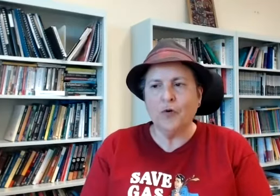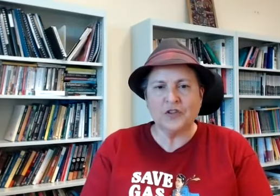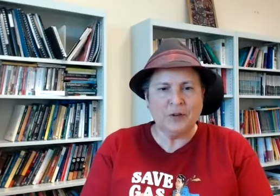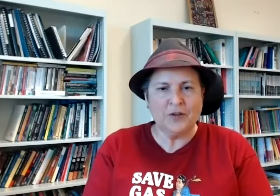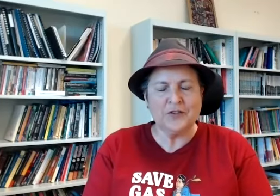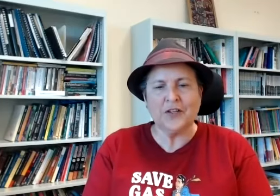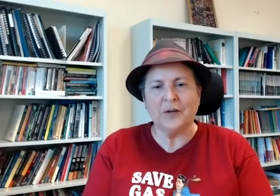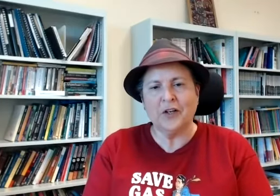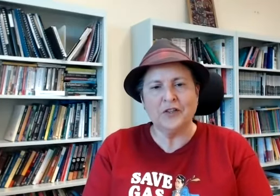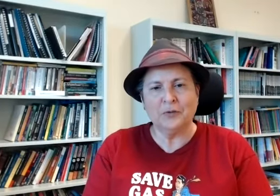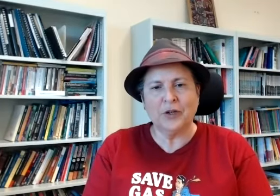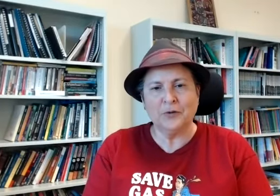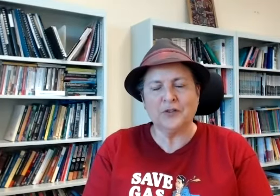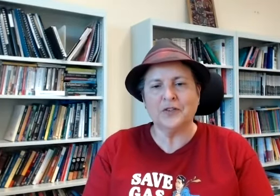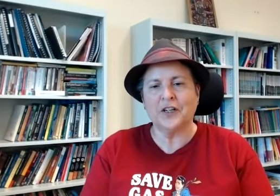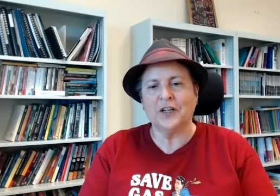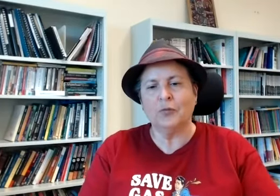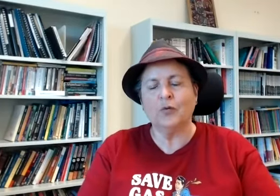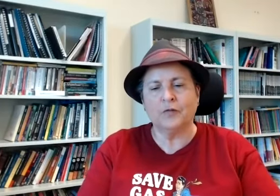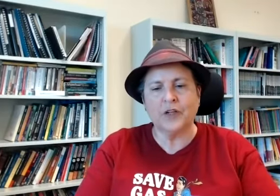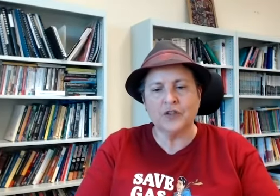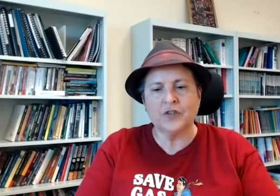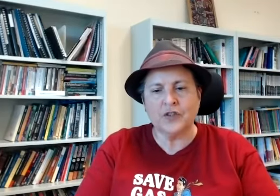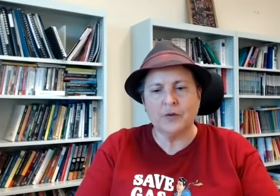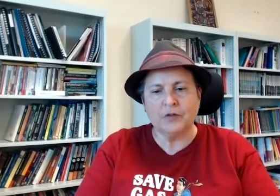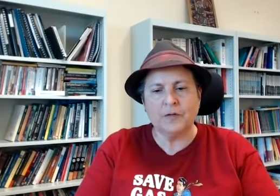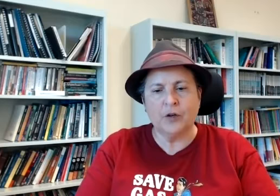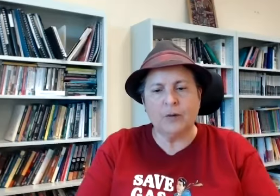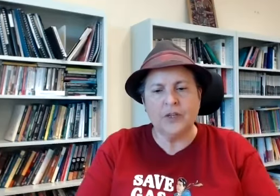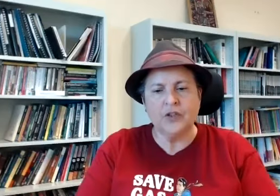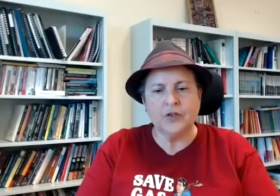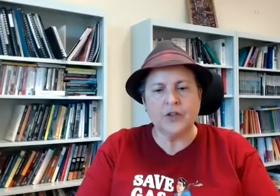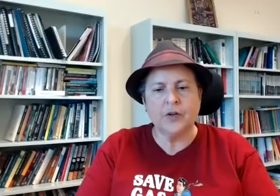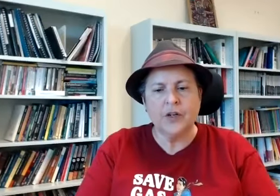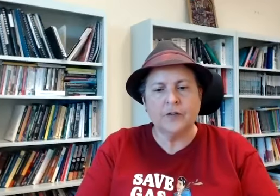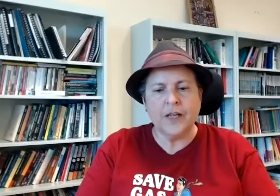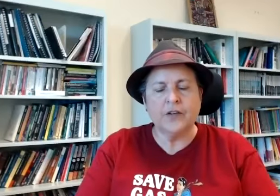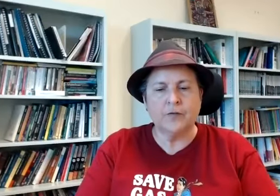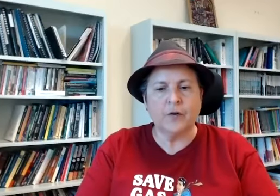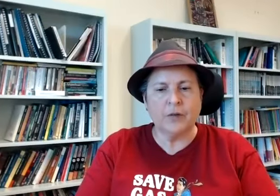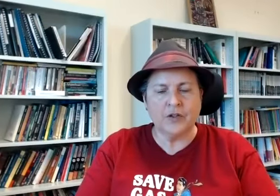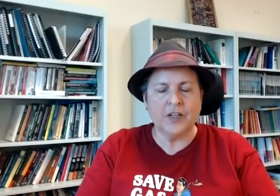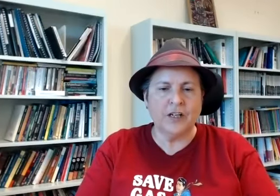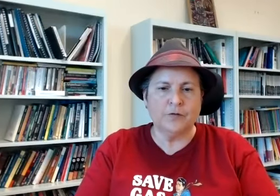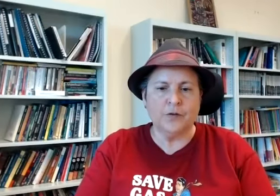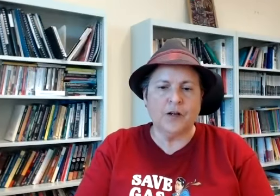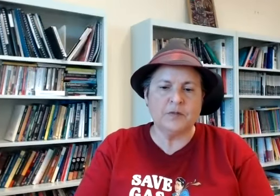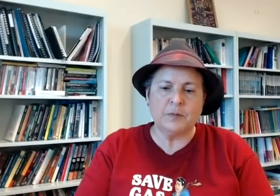experiences um under your belt and uh more reflections to um to follow up the issue so thank you very much again for um speaking